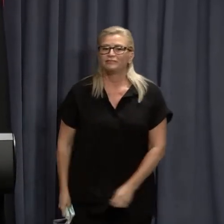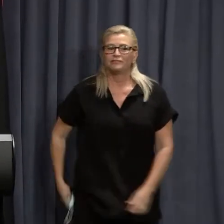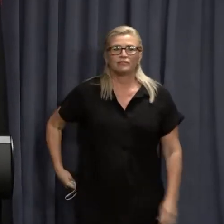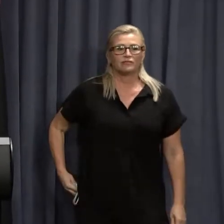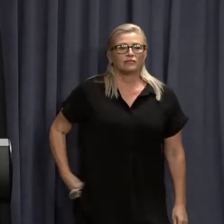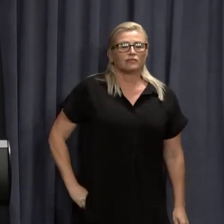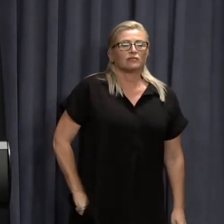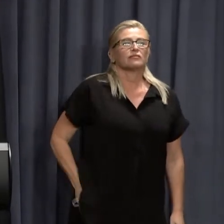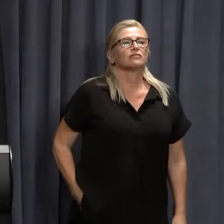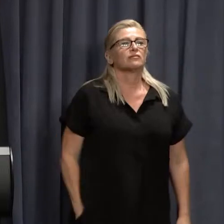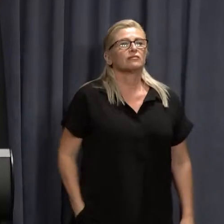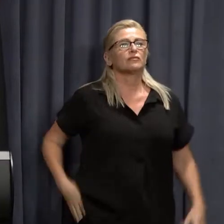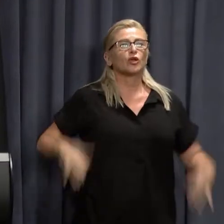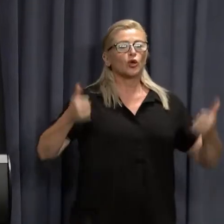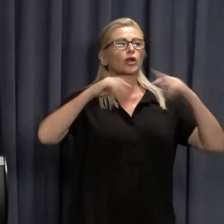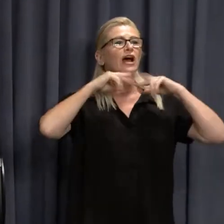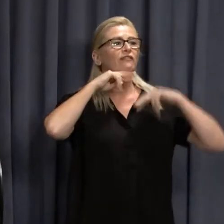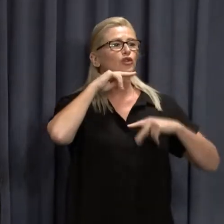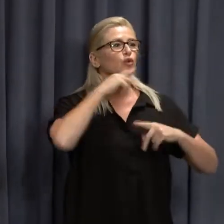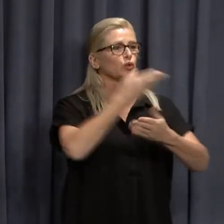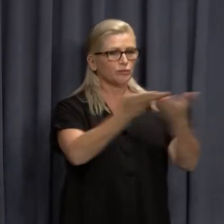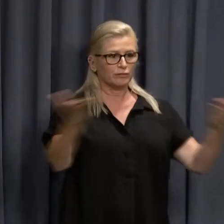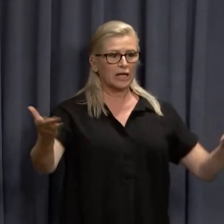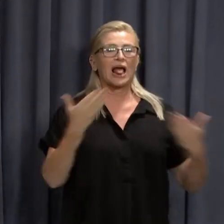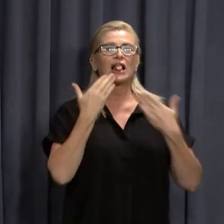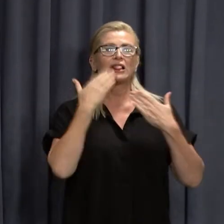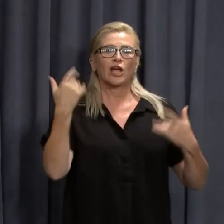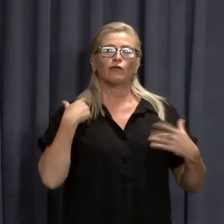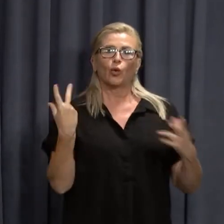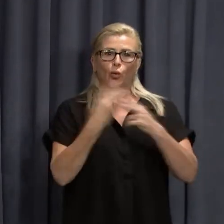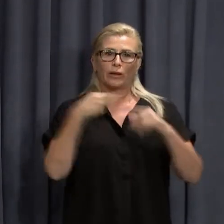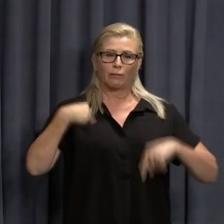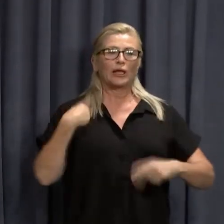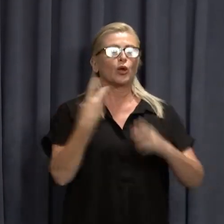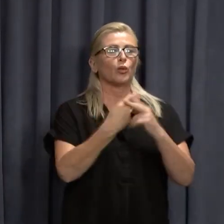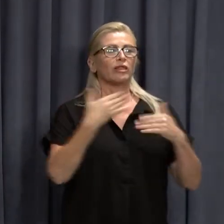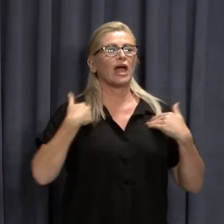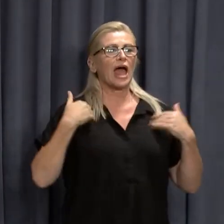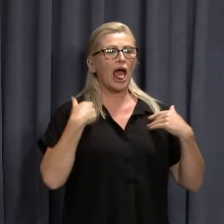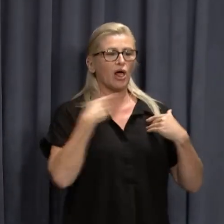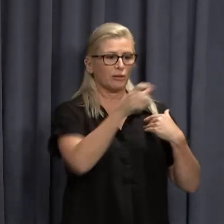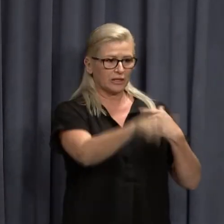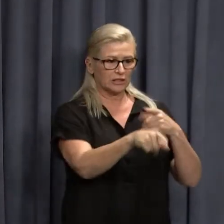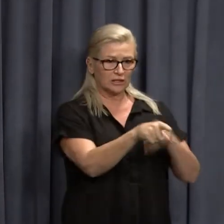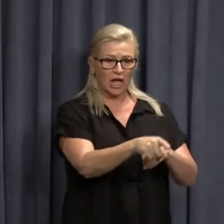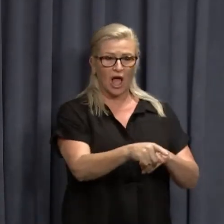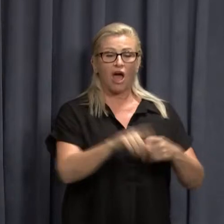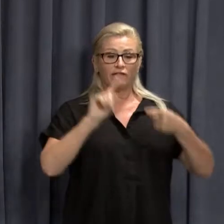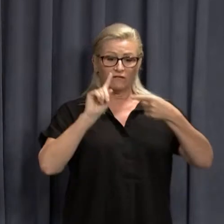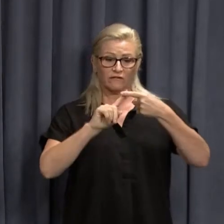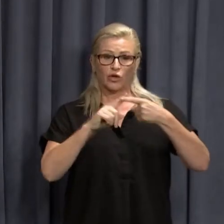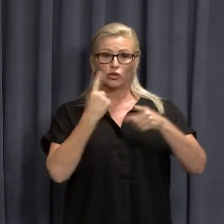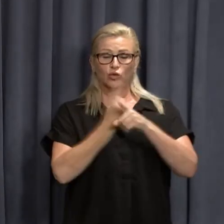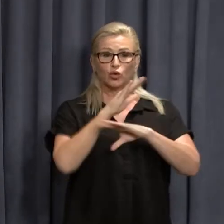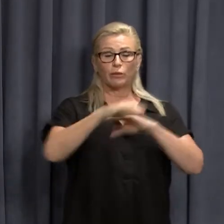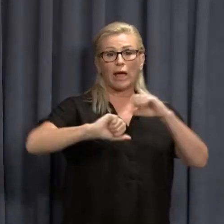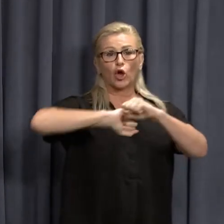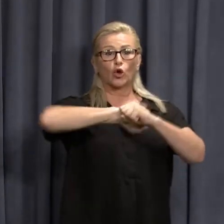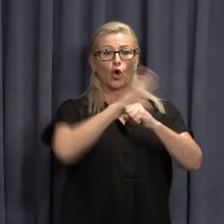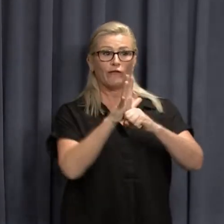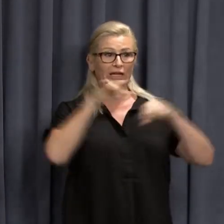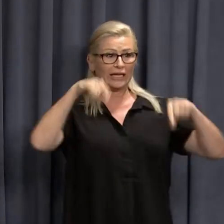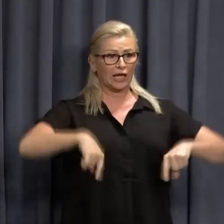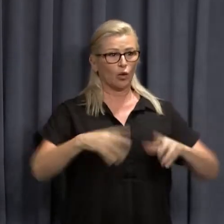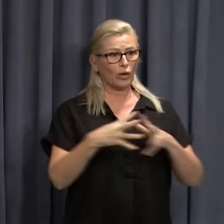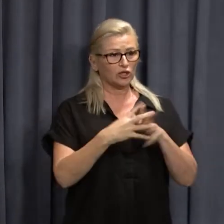Good afternoon everyone. Thank you for joining the Health Minister and I today. First to the latest on COVID-19 in Western Australia.